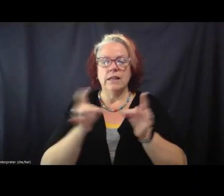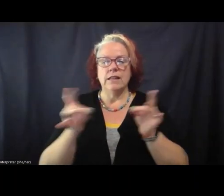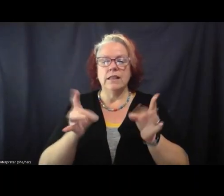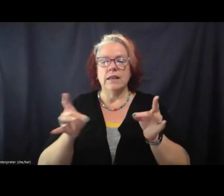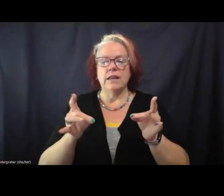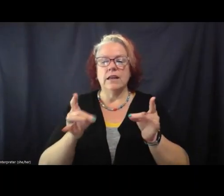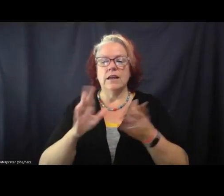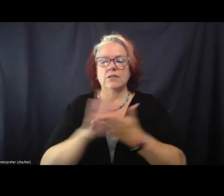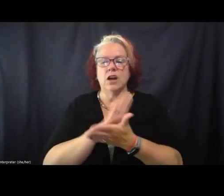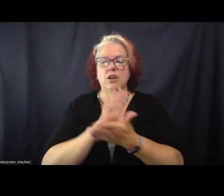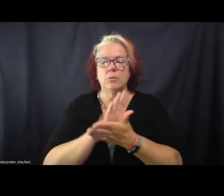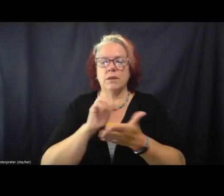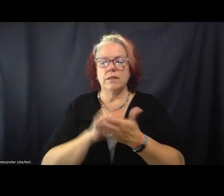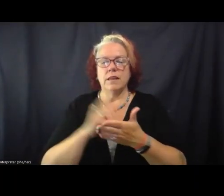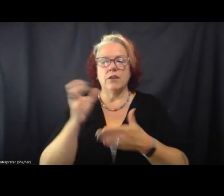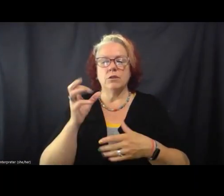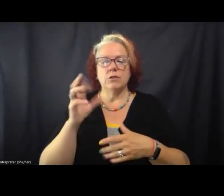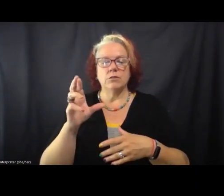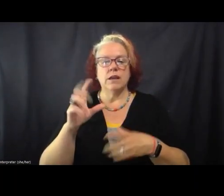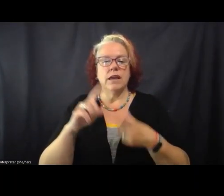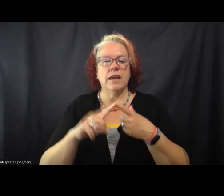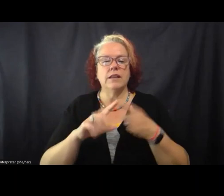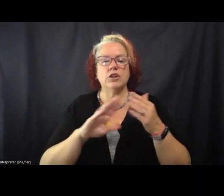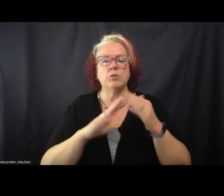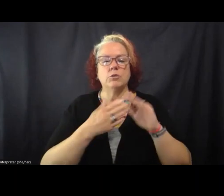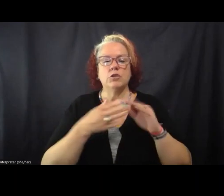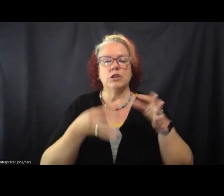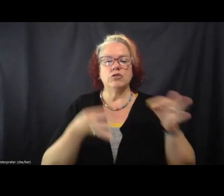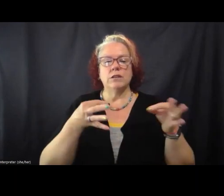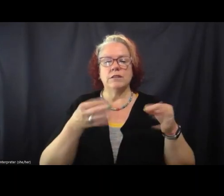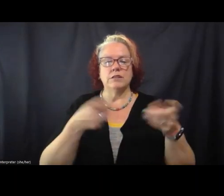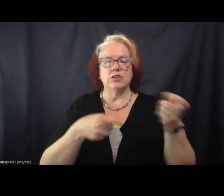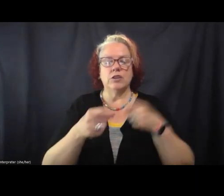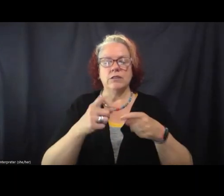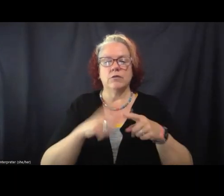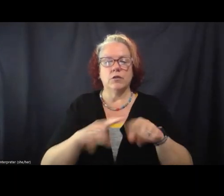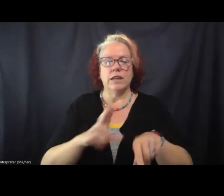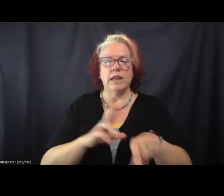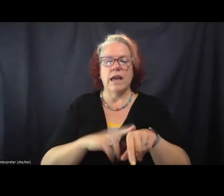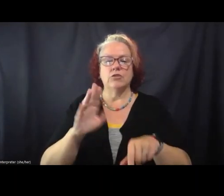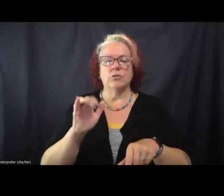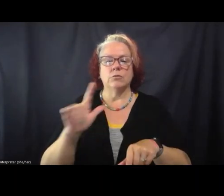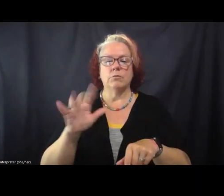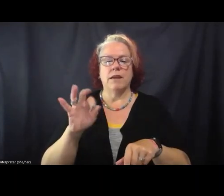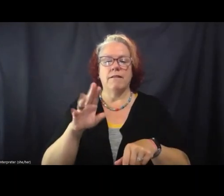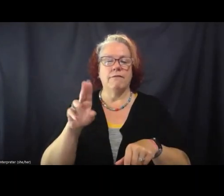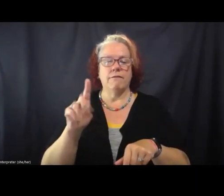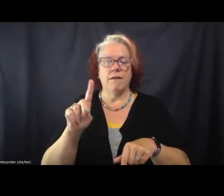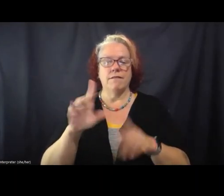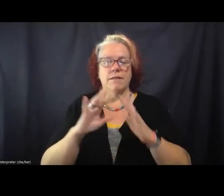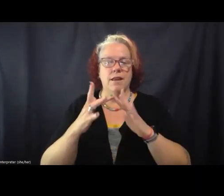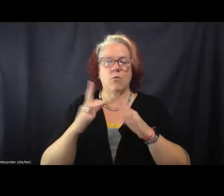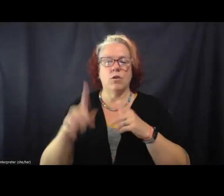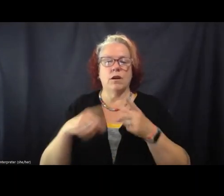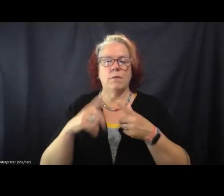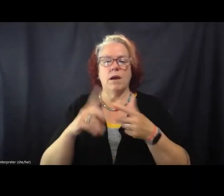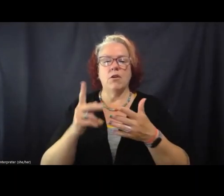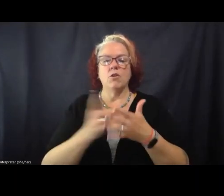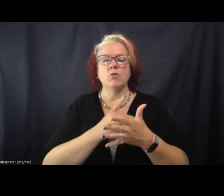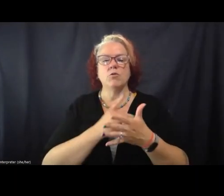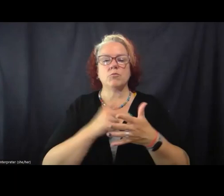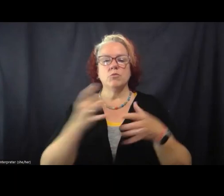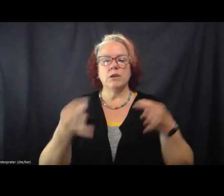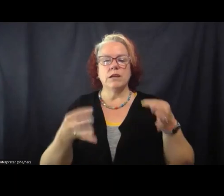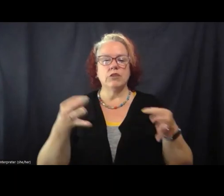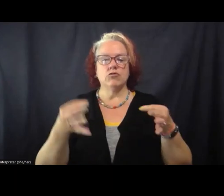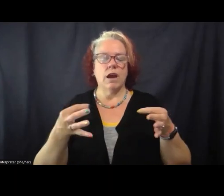Resistance and Community Justice Exchange, which houses the National Bail Fund Network, created a couple years ago that's about pretrial reforms and trying to